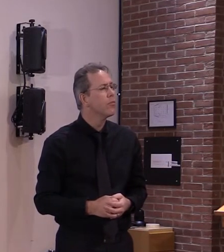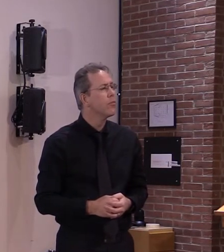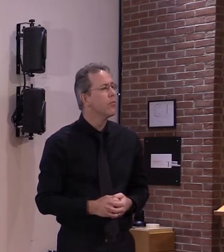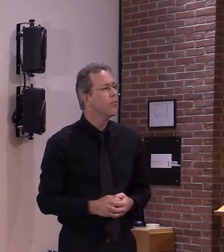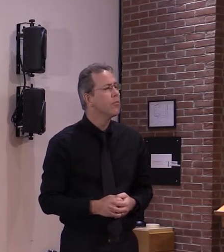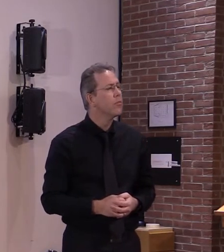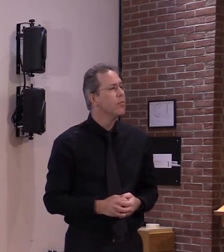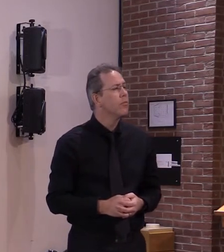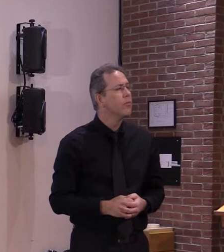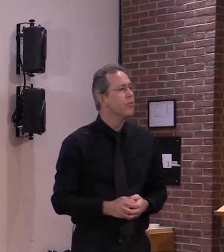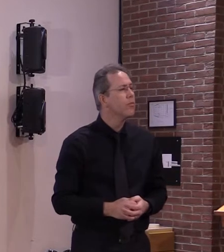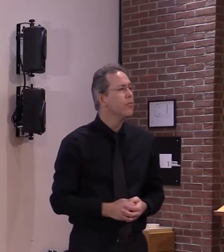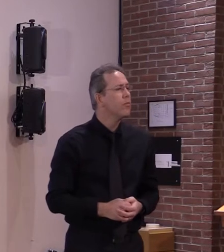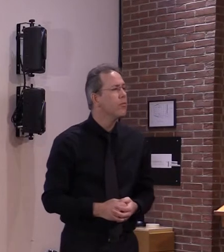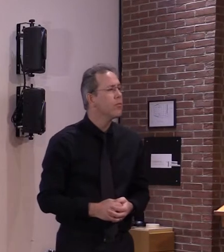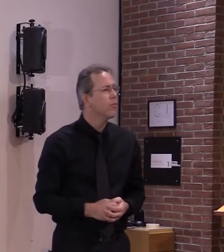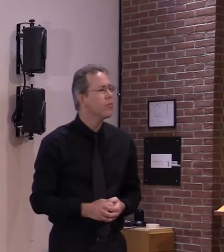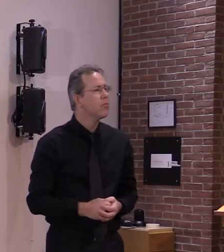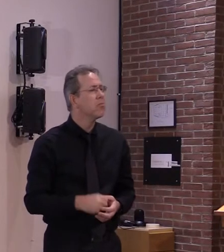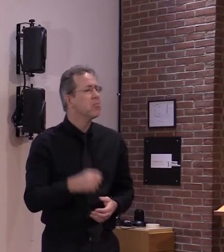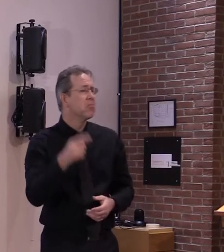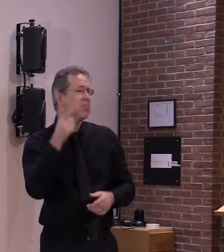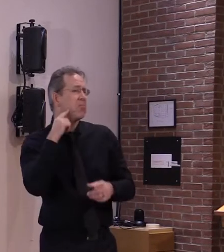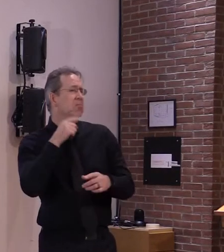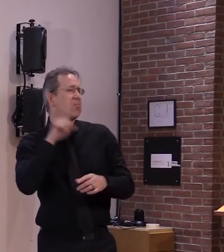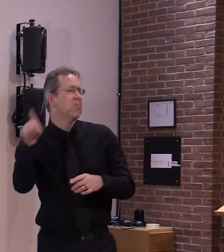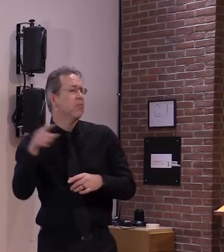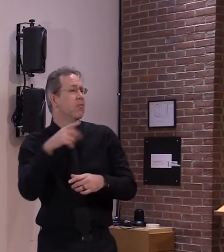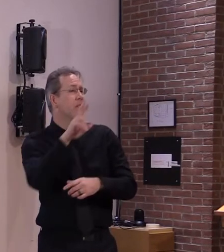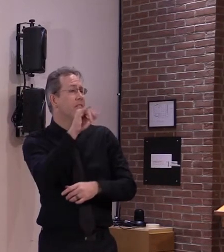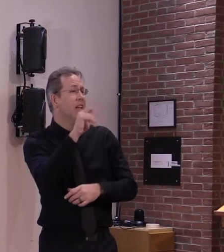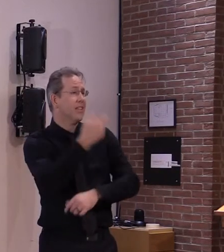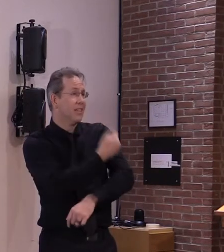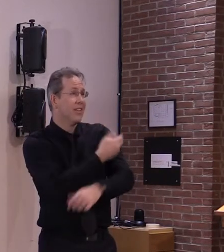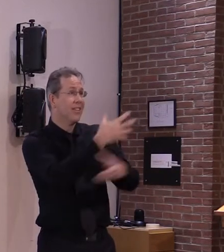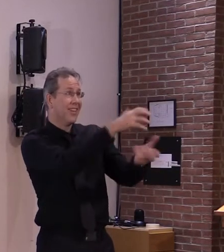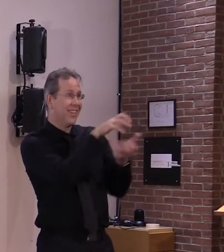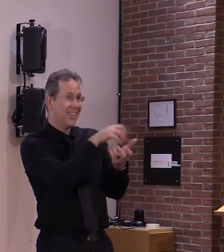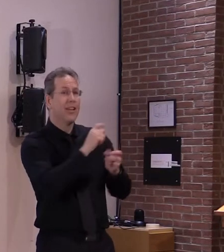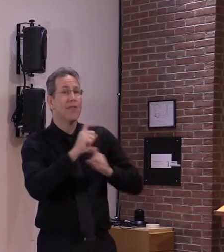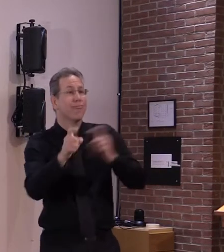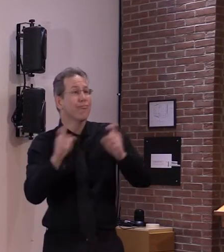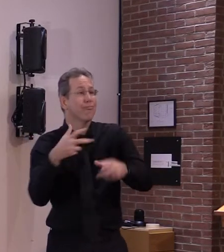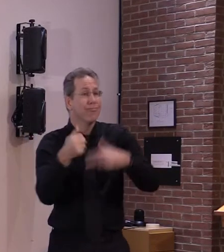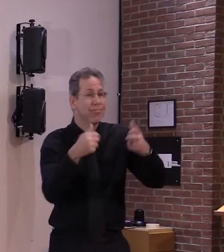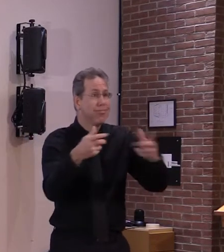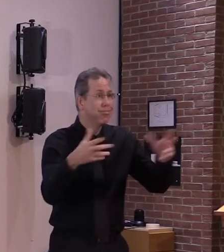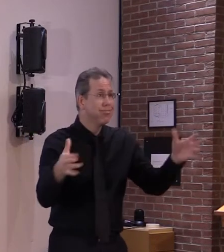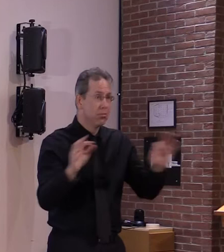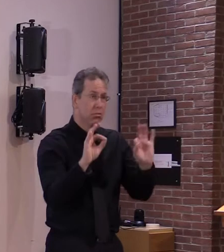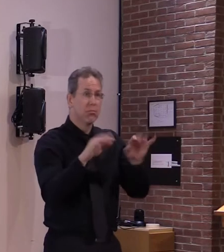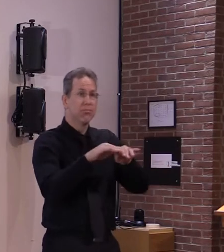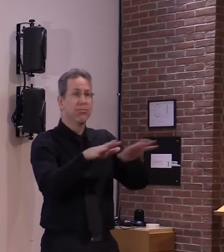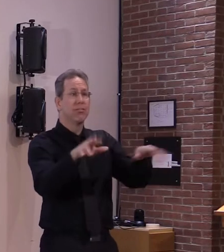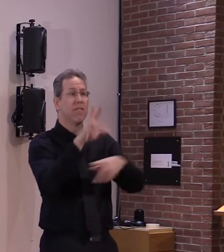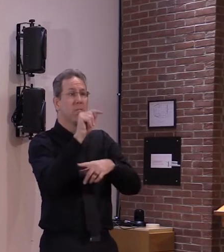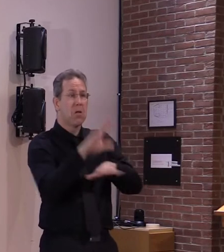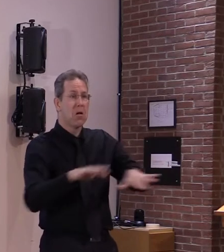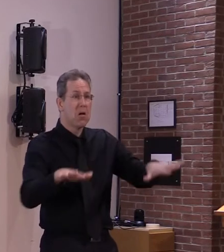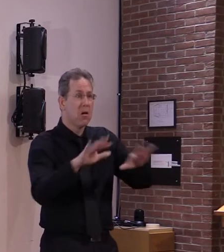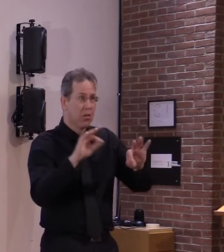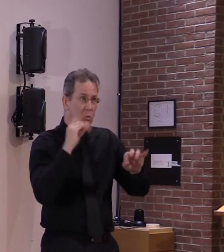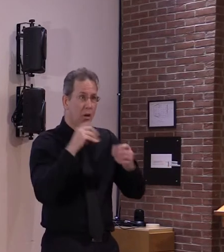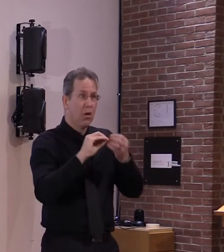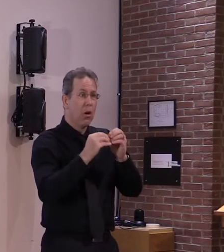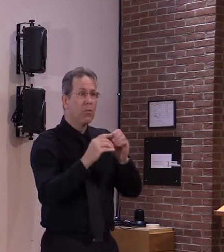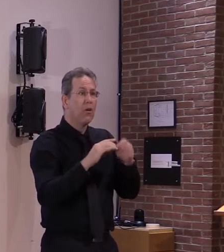drop and at what point would you consider i presume covid will be around forever in some sort of background form but